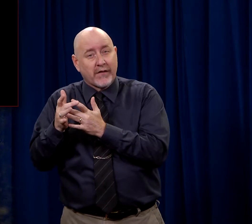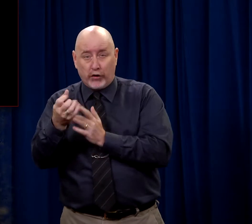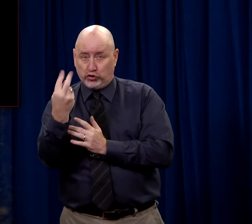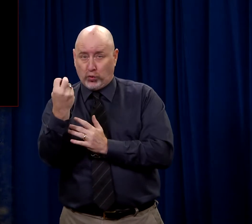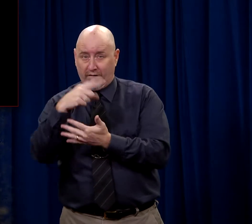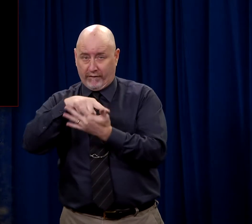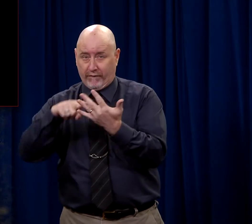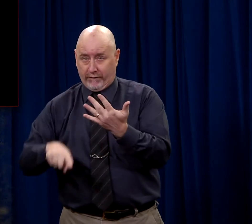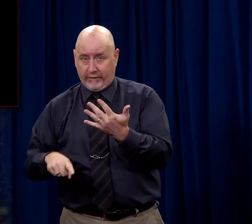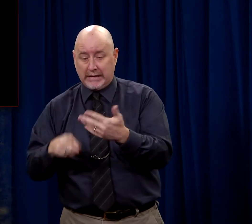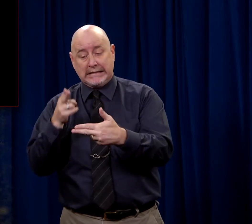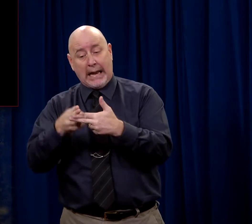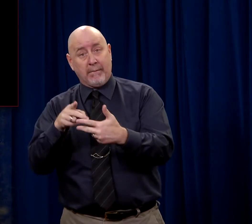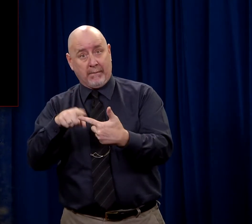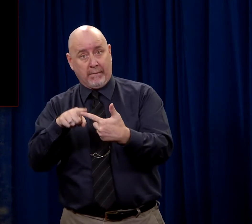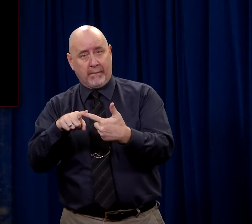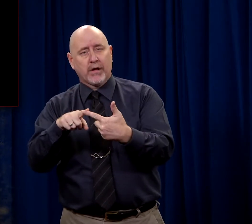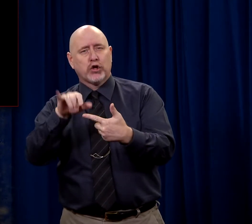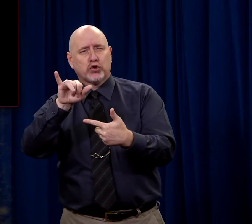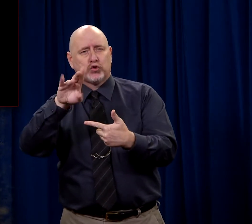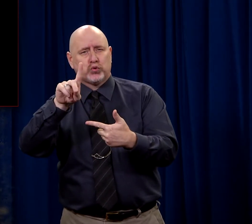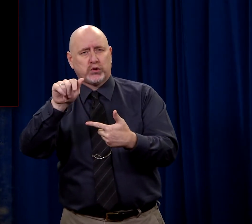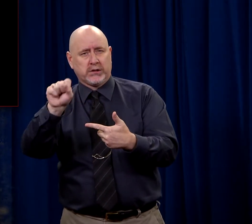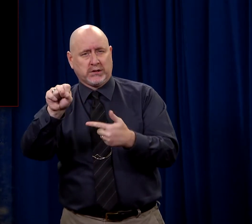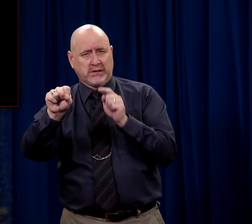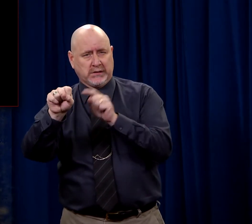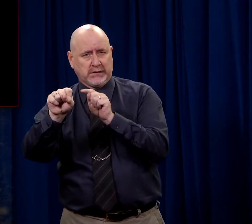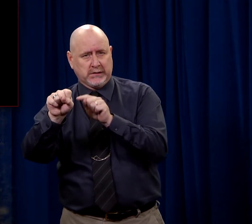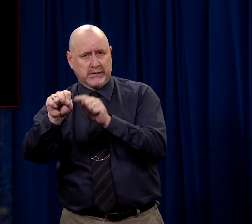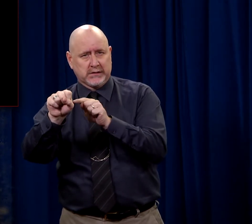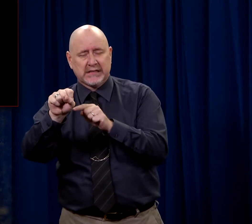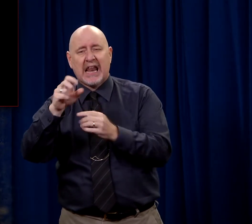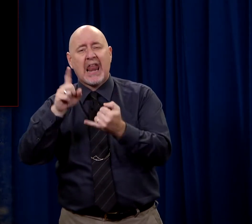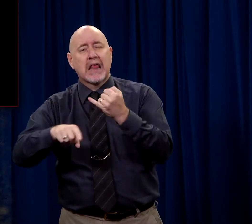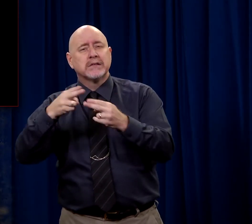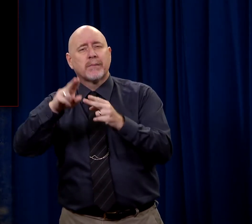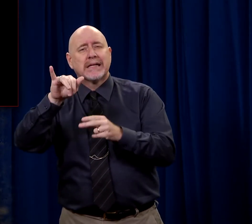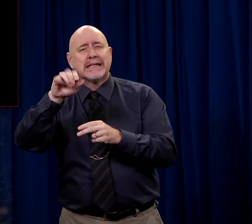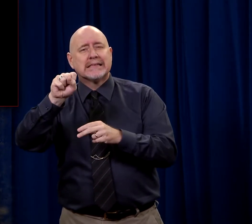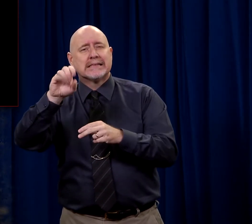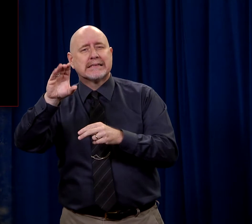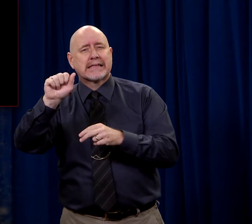followers, and there are twelve of them, is named Judas Iscariot.